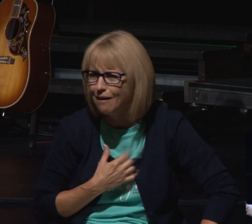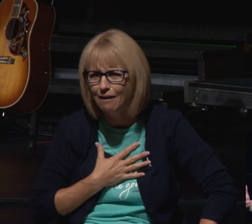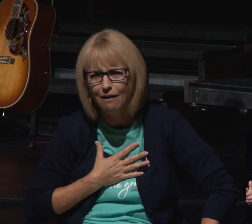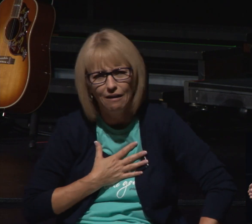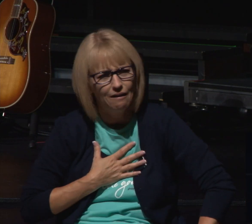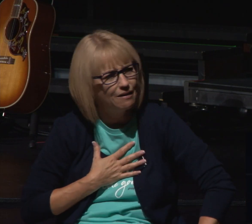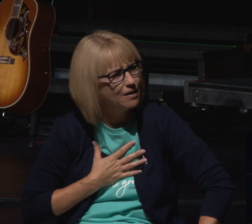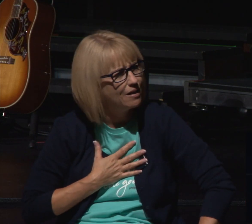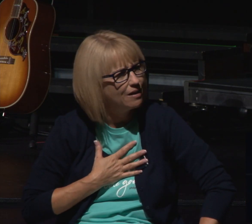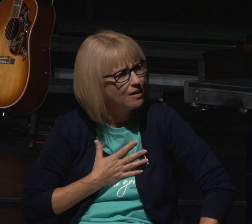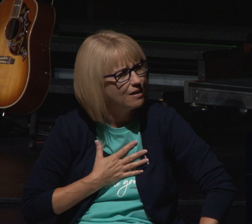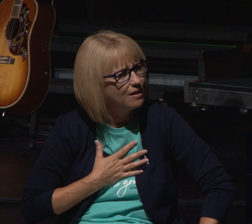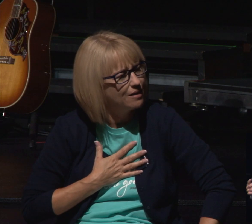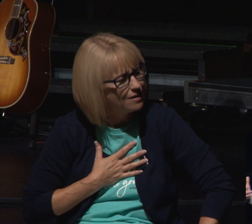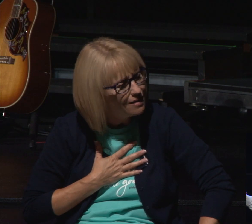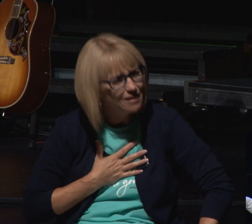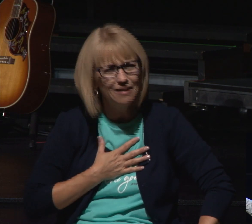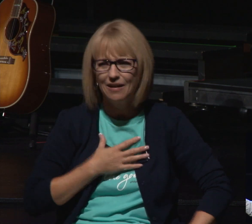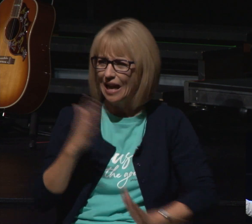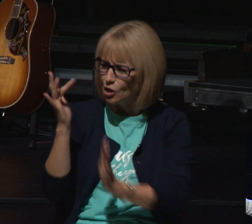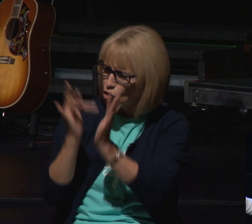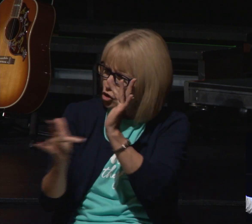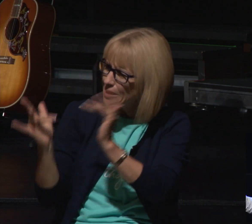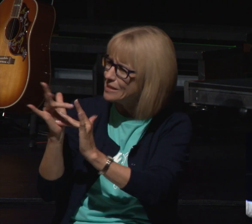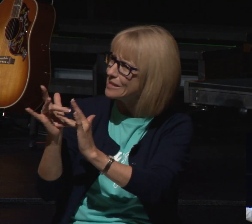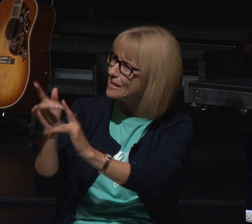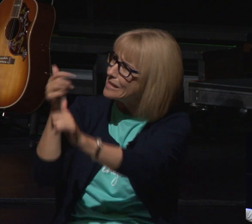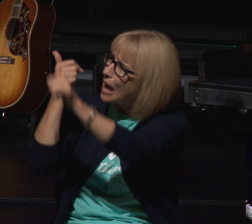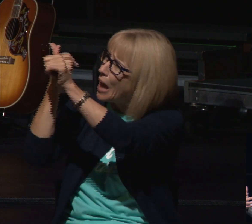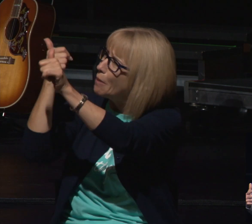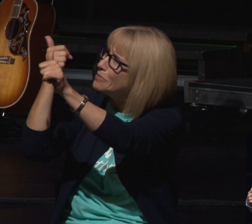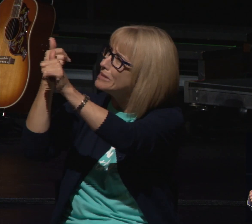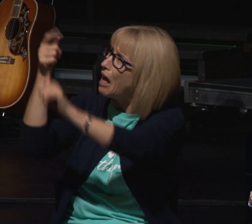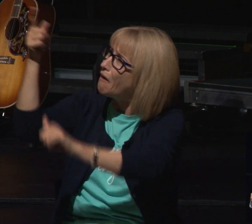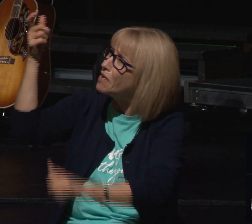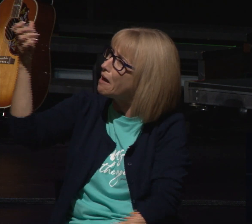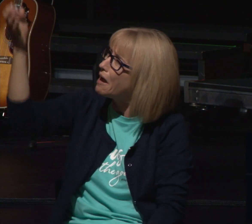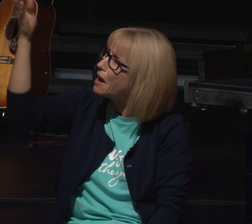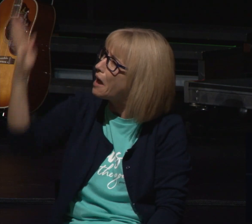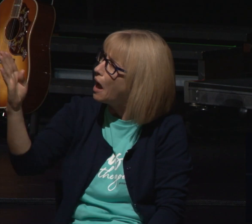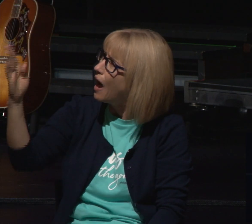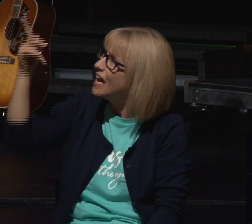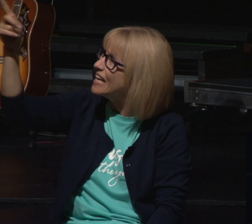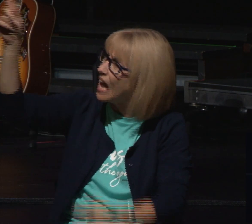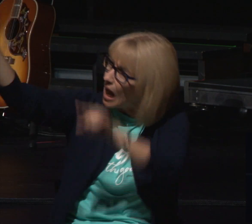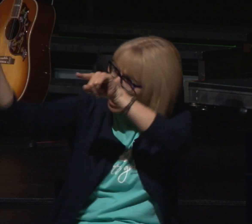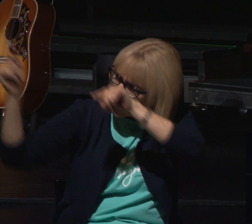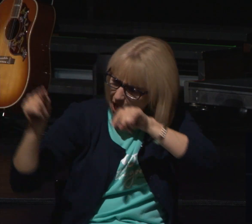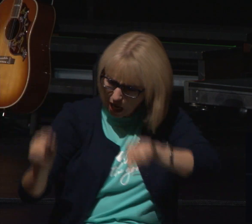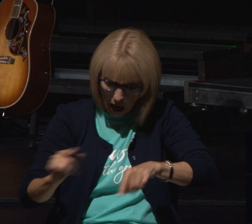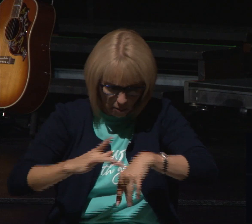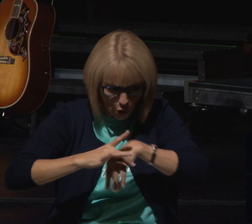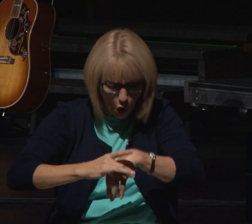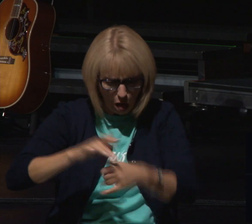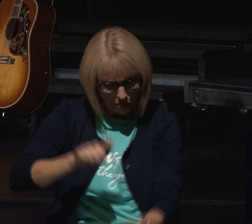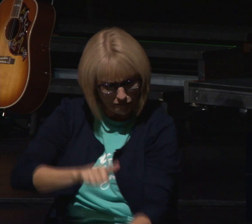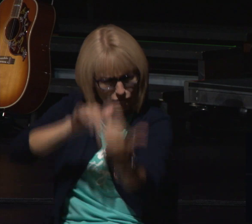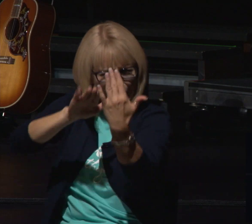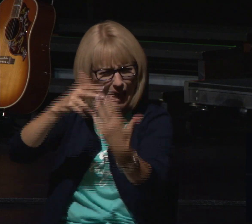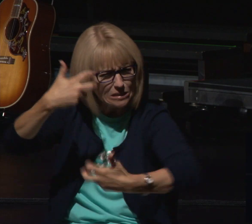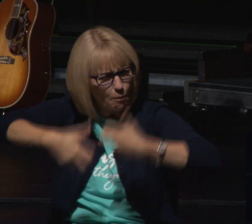here's jesus the sovereign god but what did he do he came and he faced huge opposition and problems